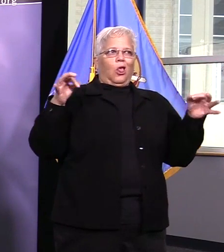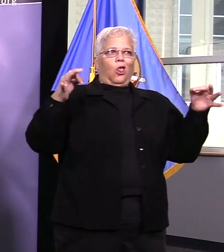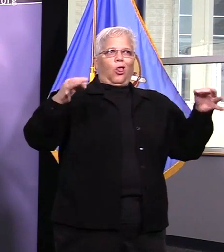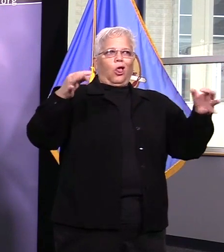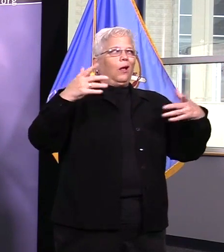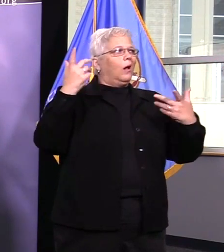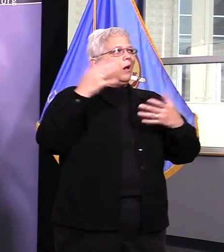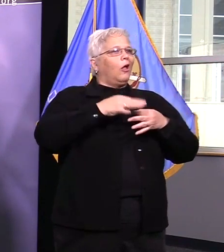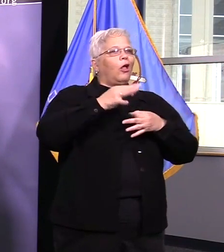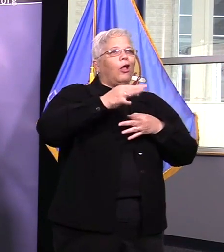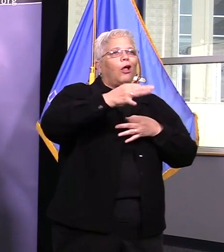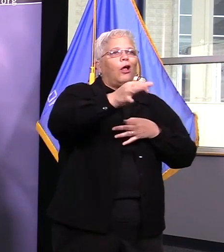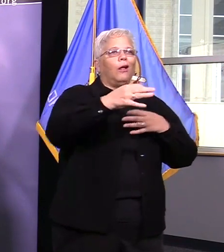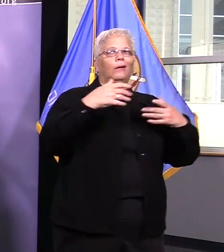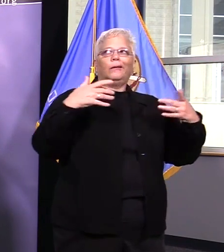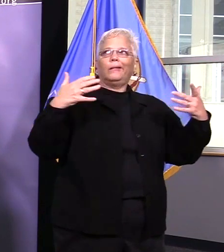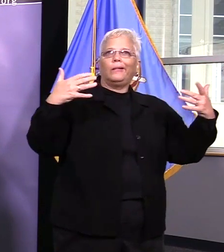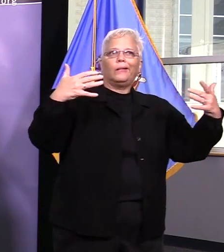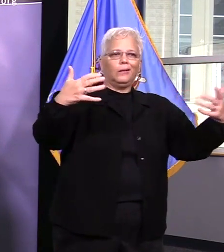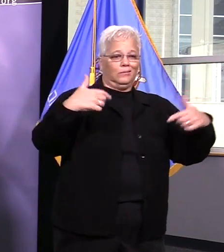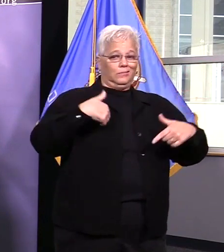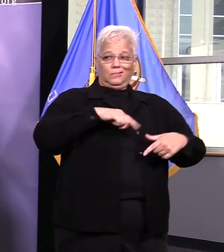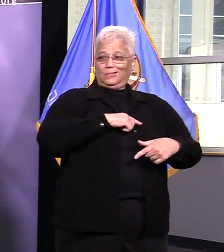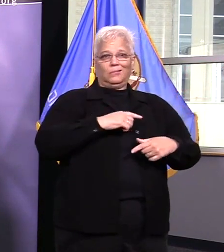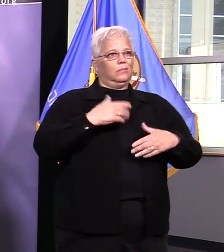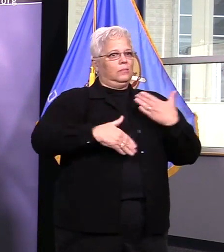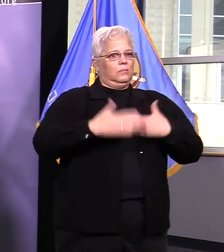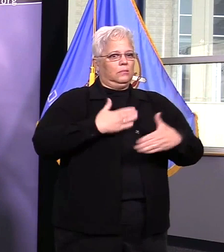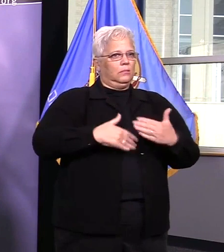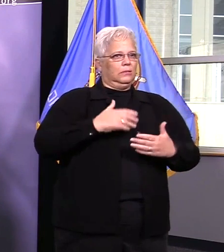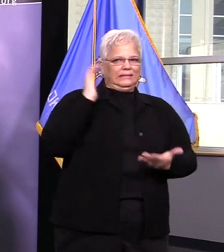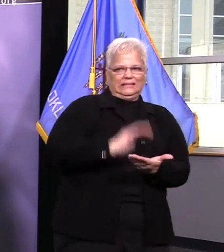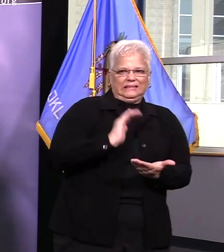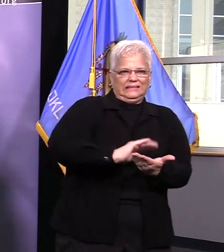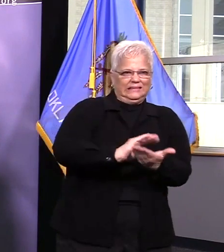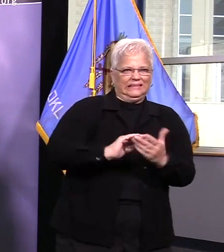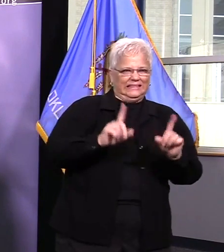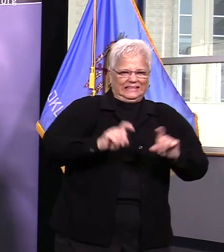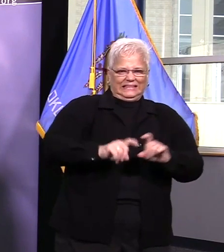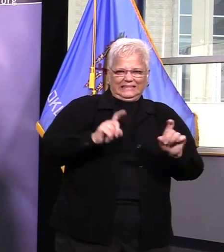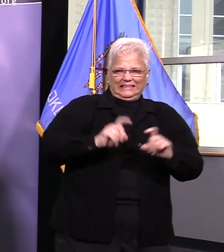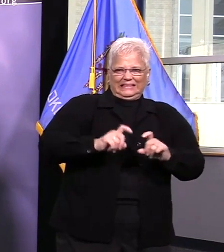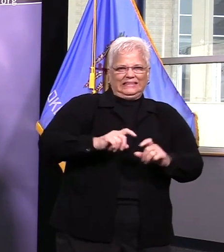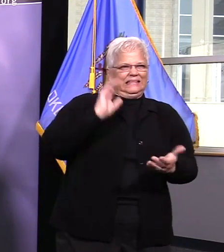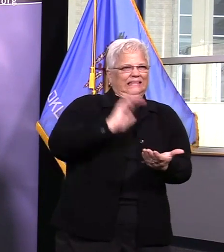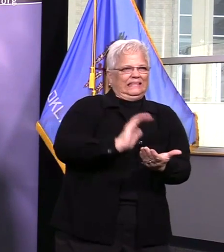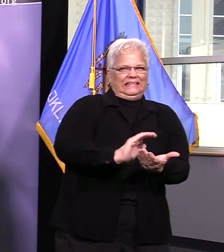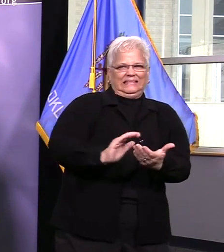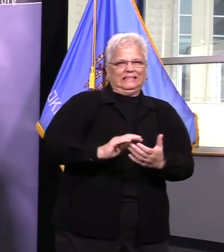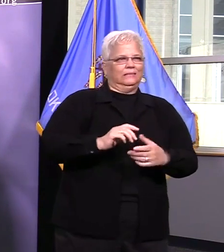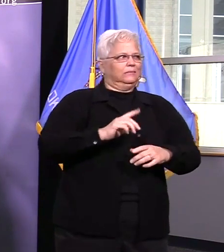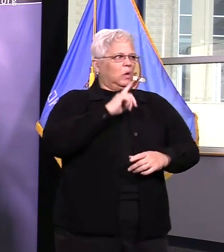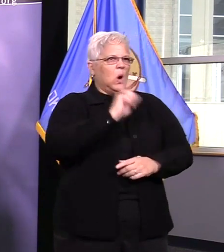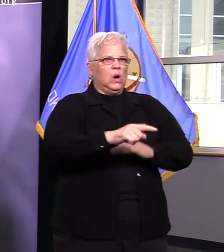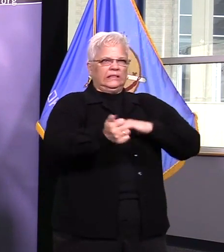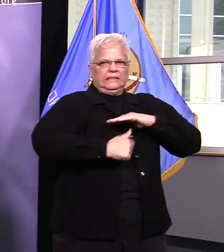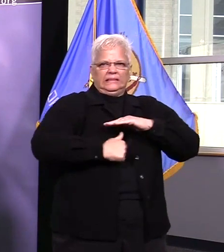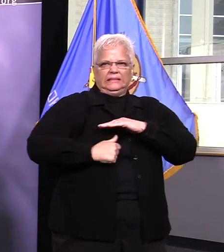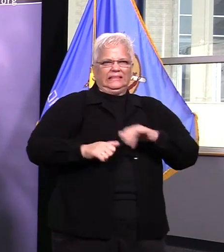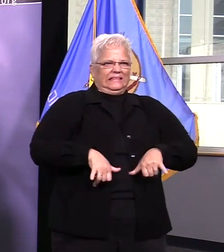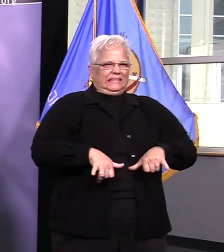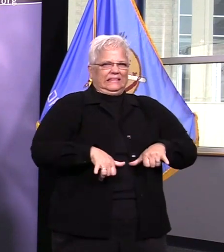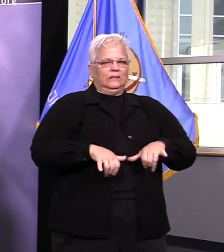within their community to take action as compared to what we've done here in Tulsa. We took action early